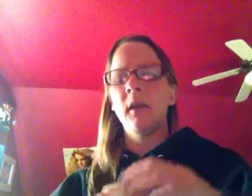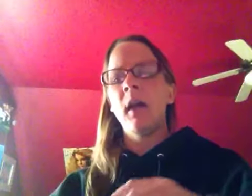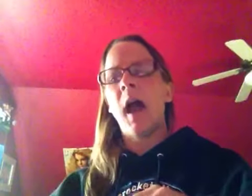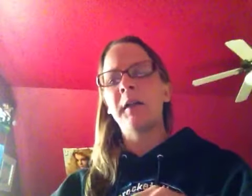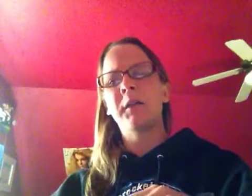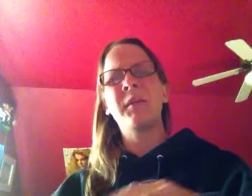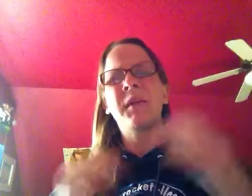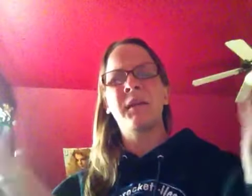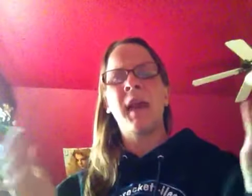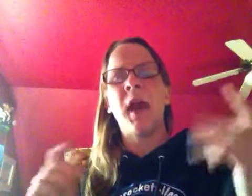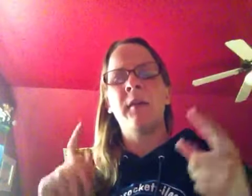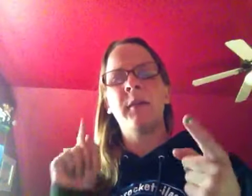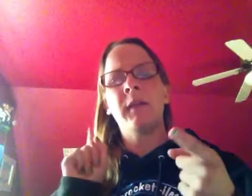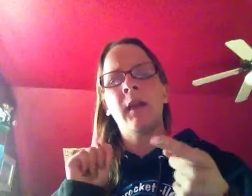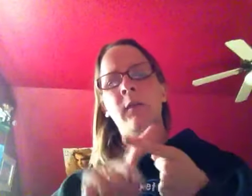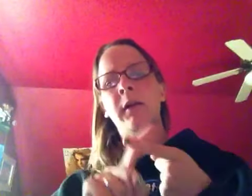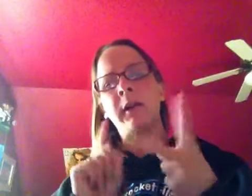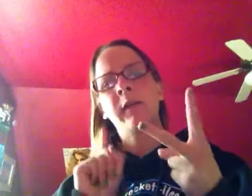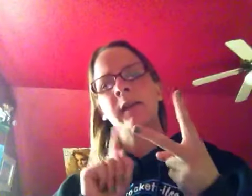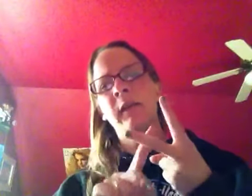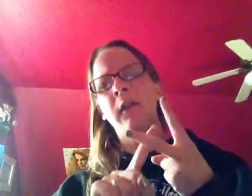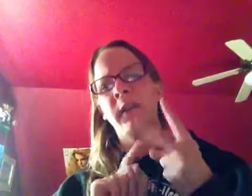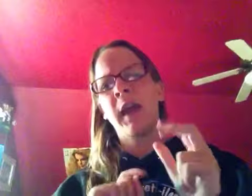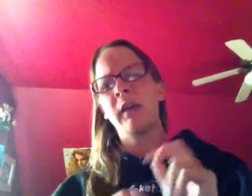I don't know where else they have it besides Walnut Creek and Lafayette